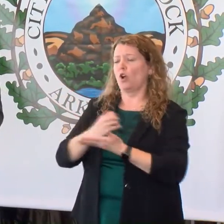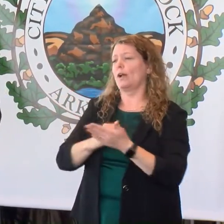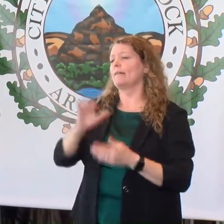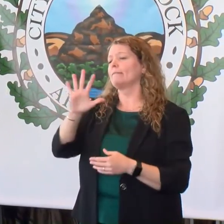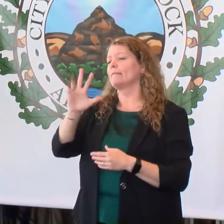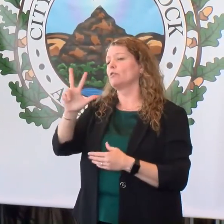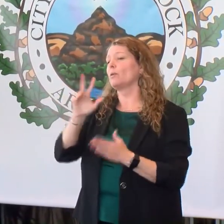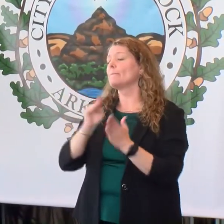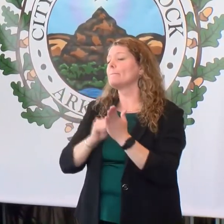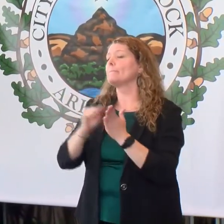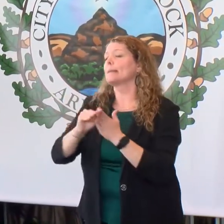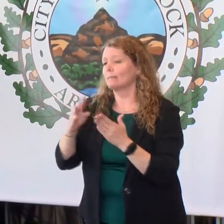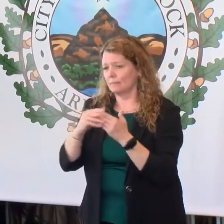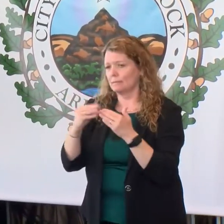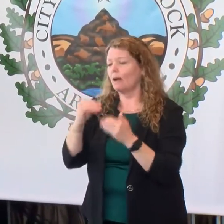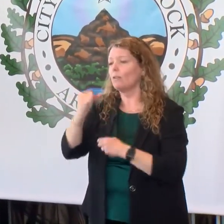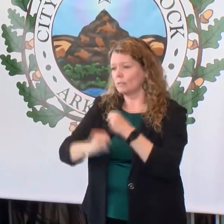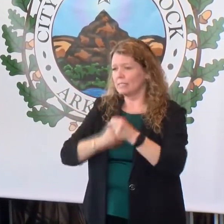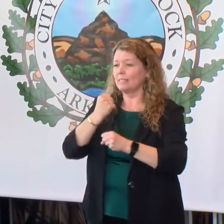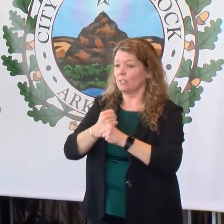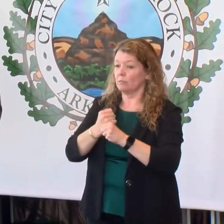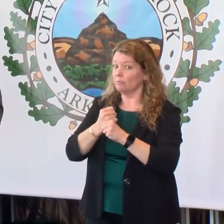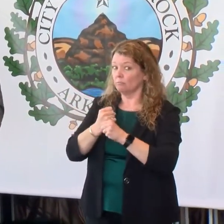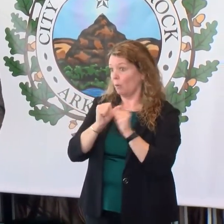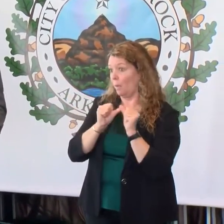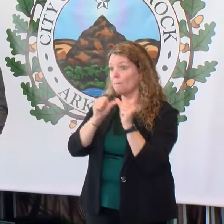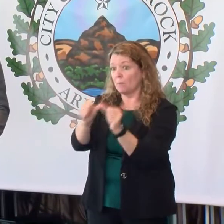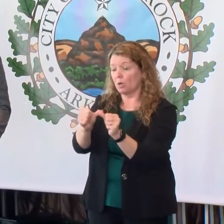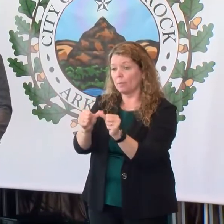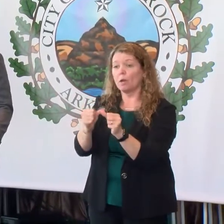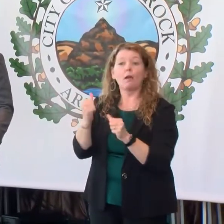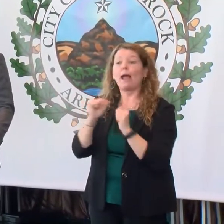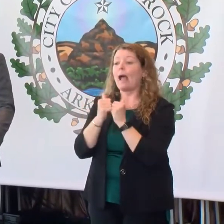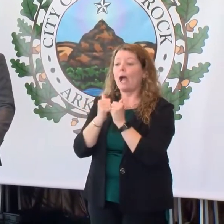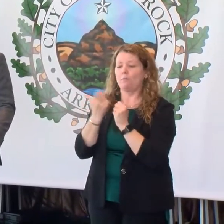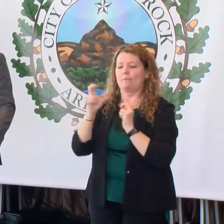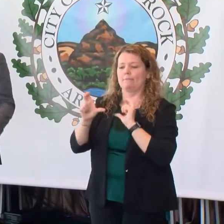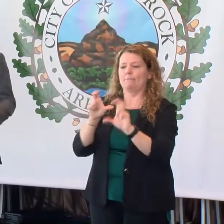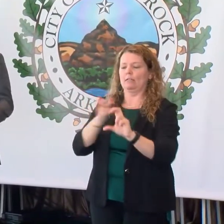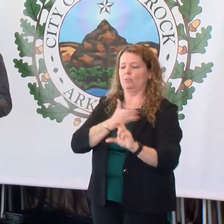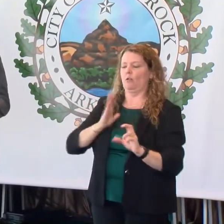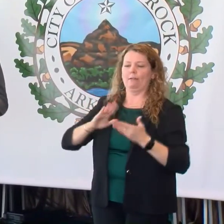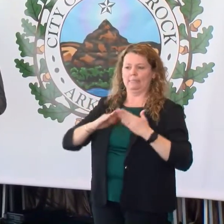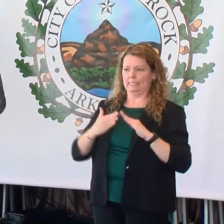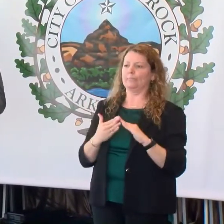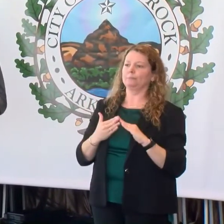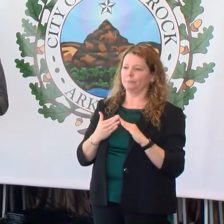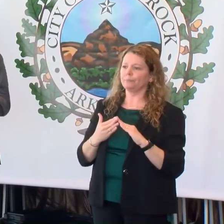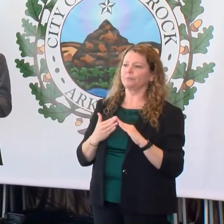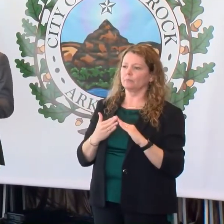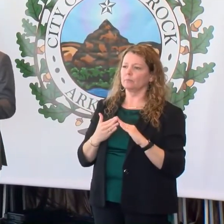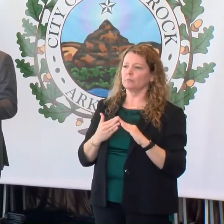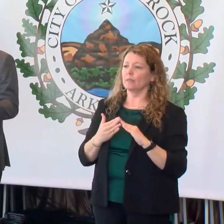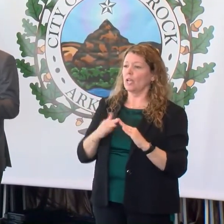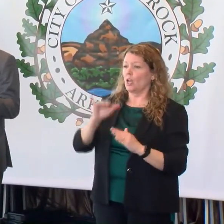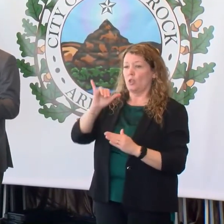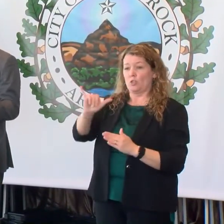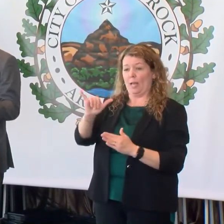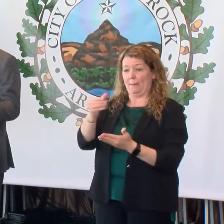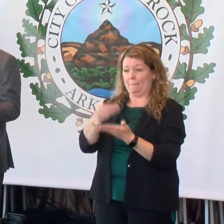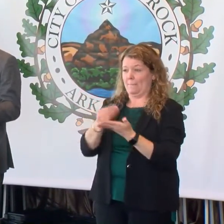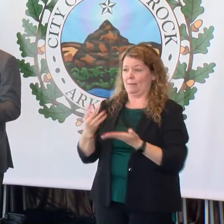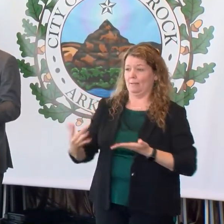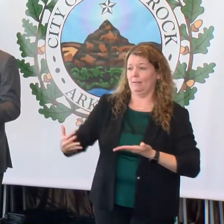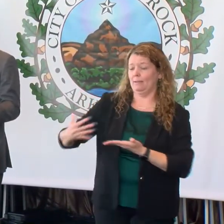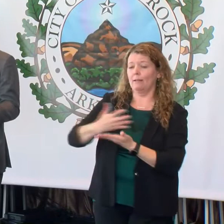million a year permanently to invest in our city. And we understand that these capital projects and